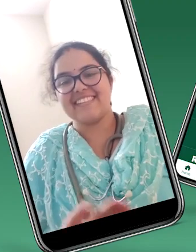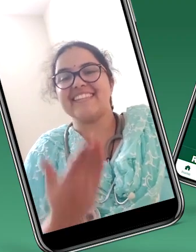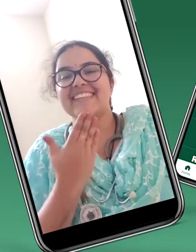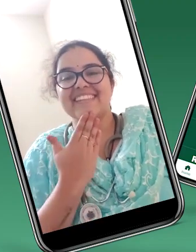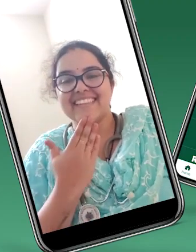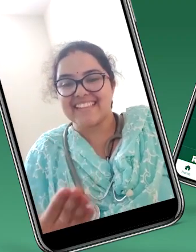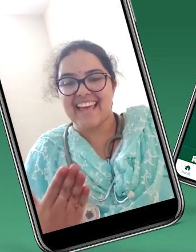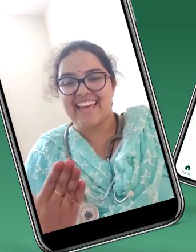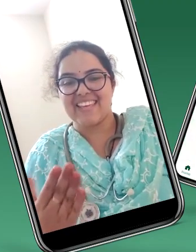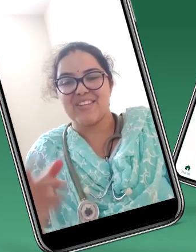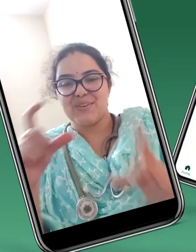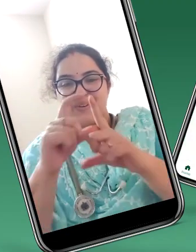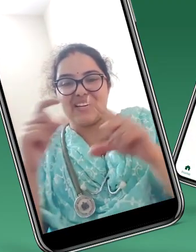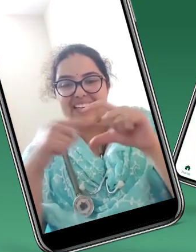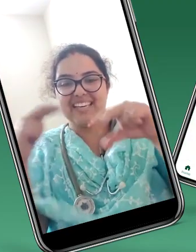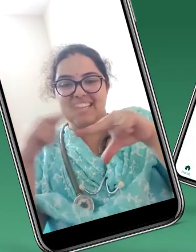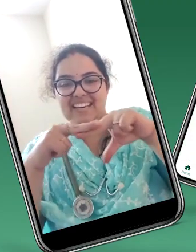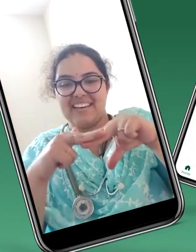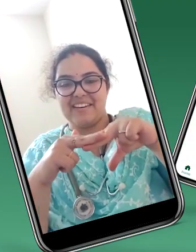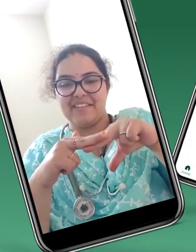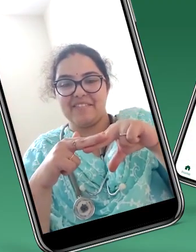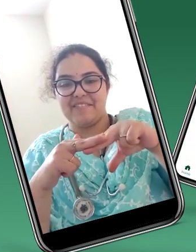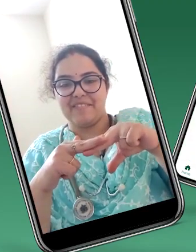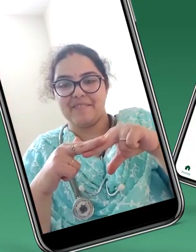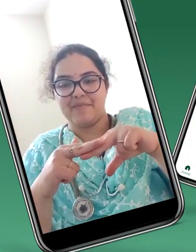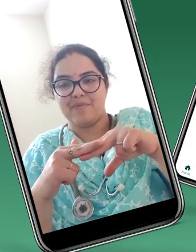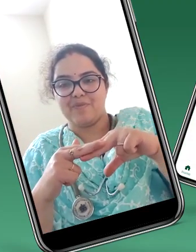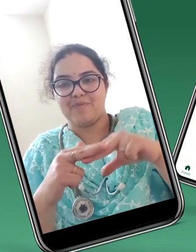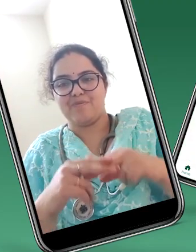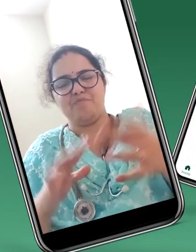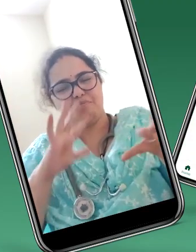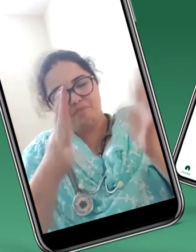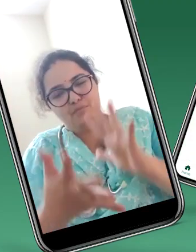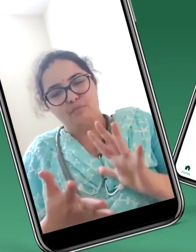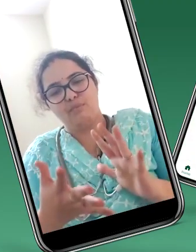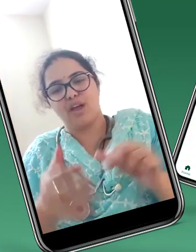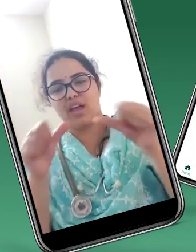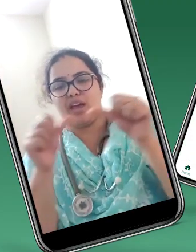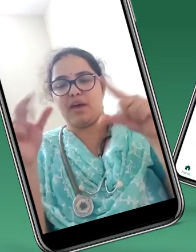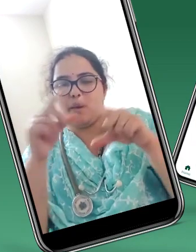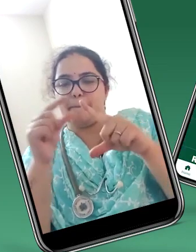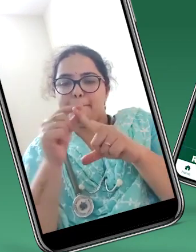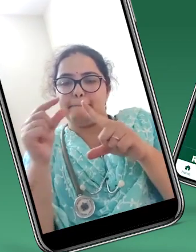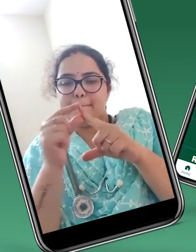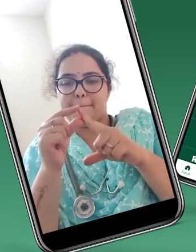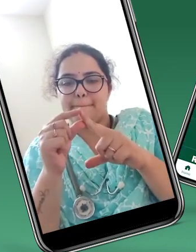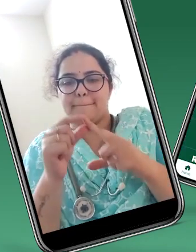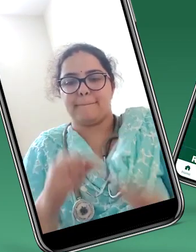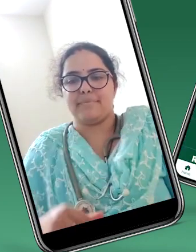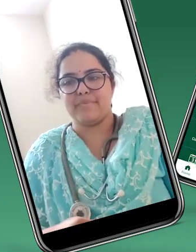Thank you DEF for making this app.